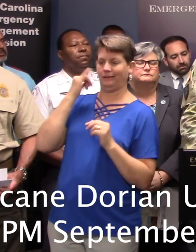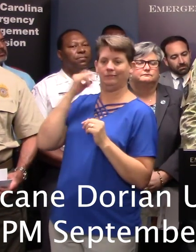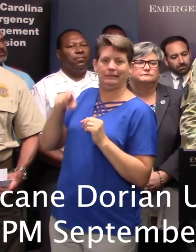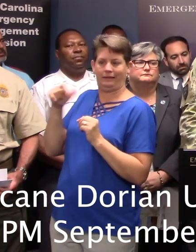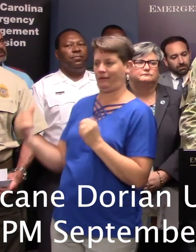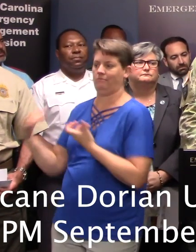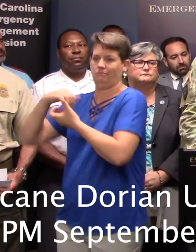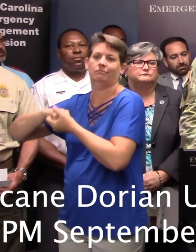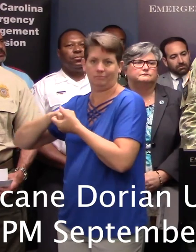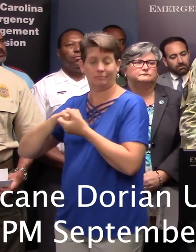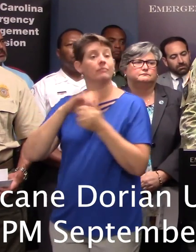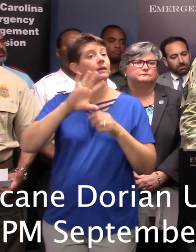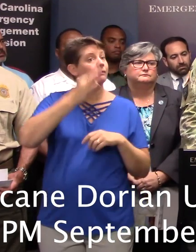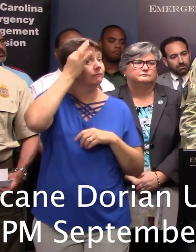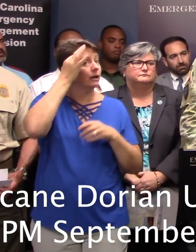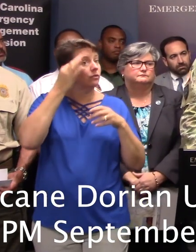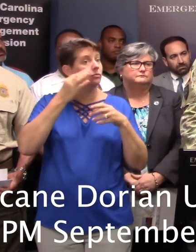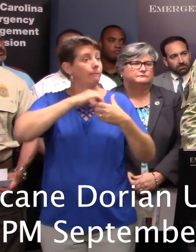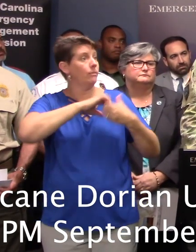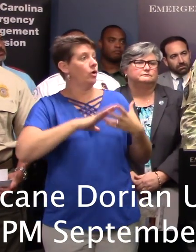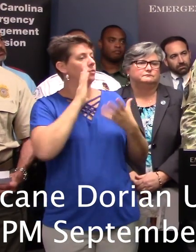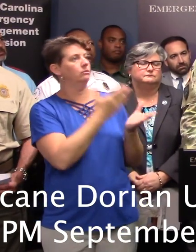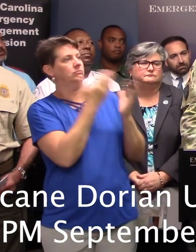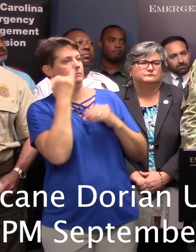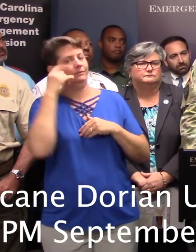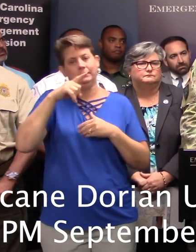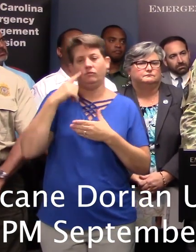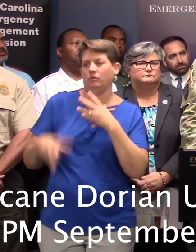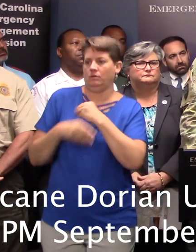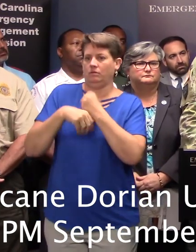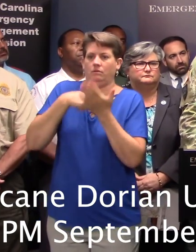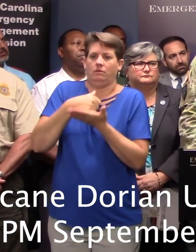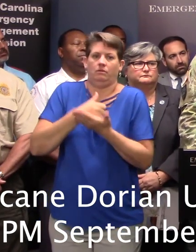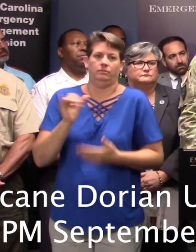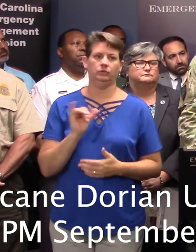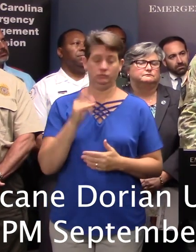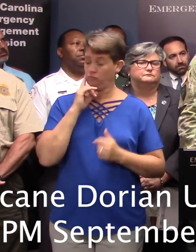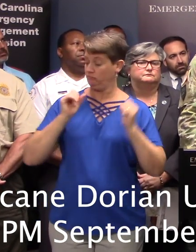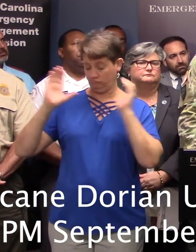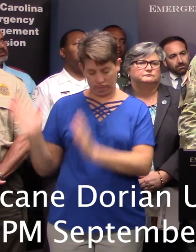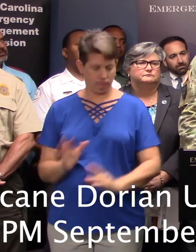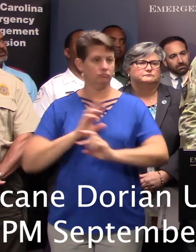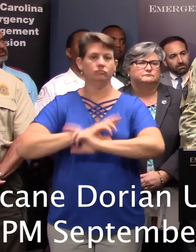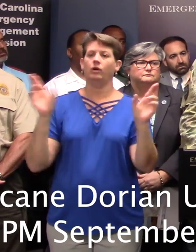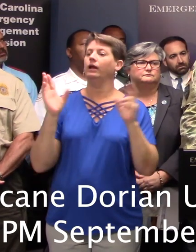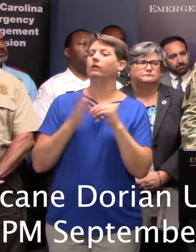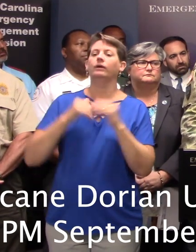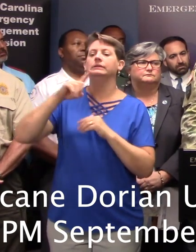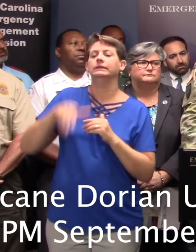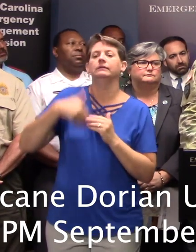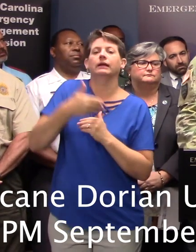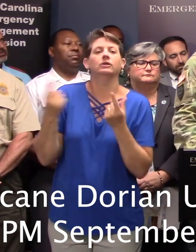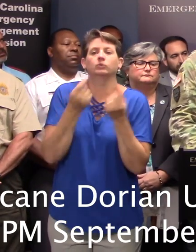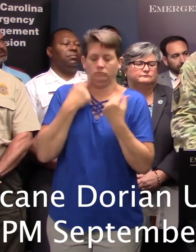will work with our federal partners to bring in active duty forces if that's deemed necessary also. So we'll be prepared for whatever the next phase of the operation